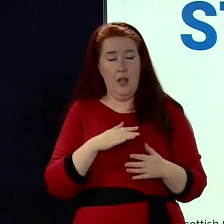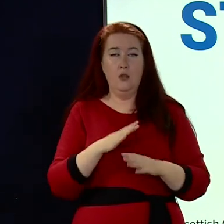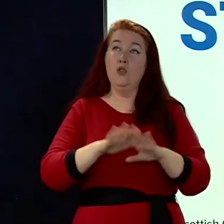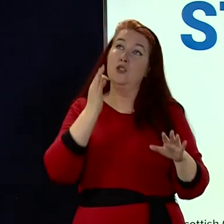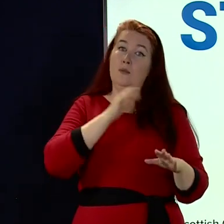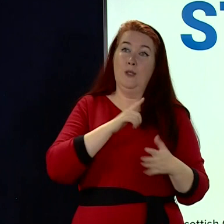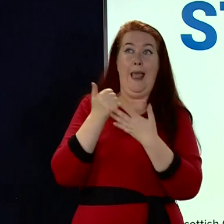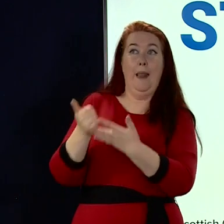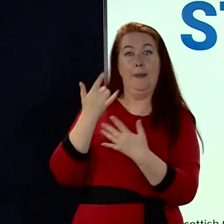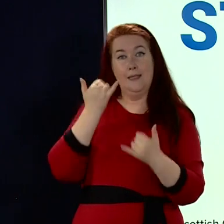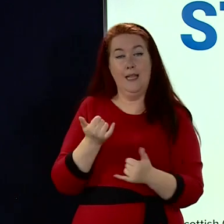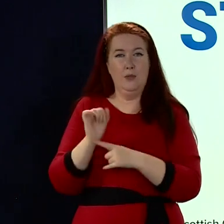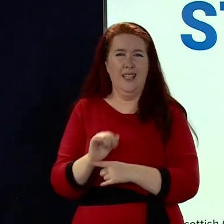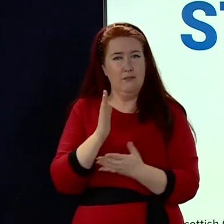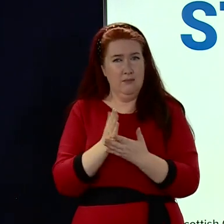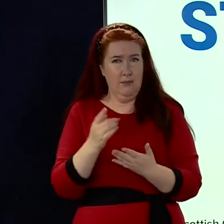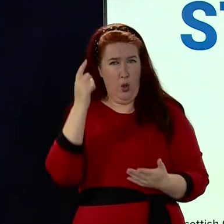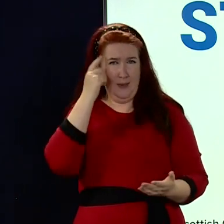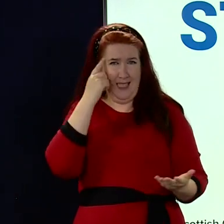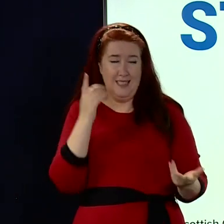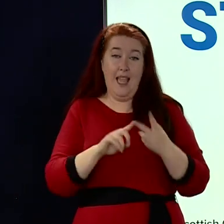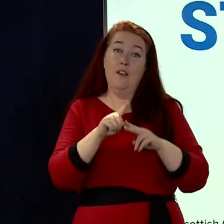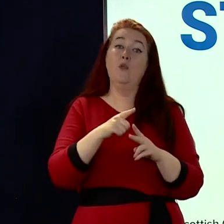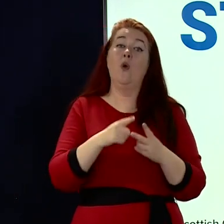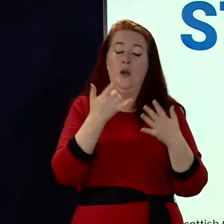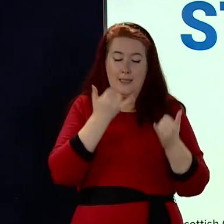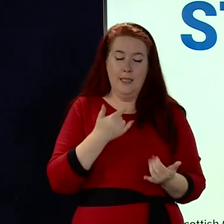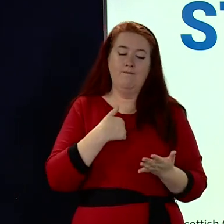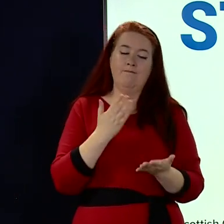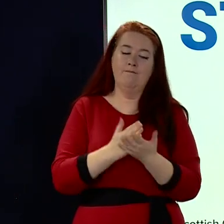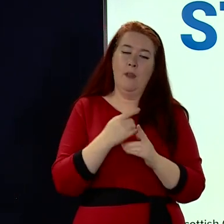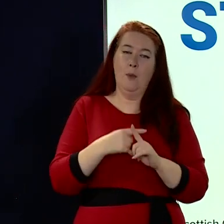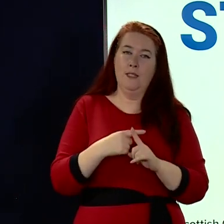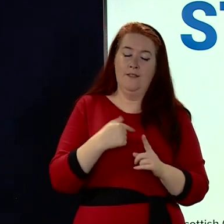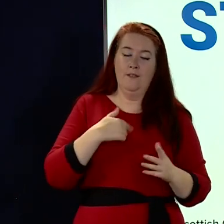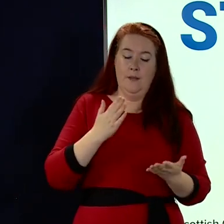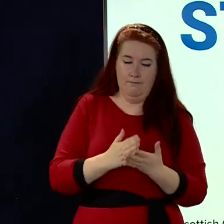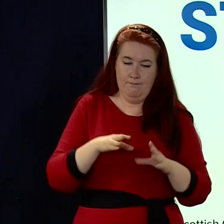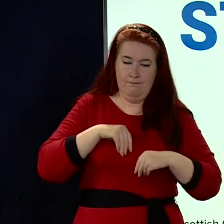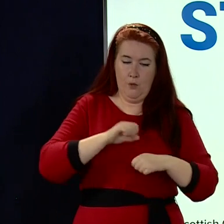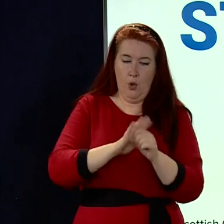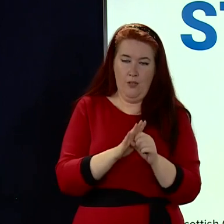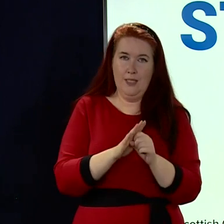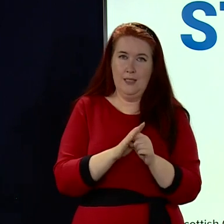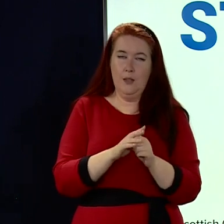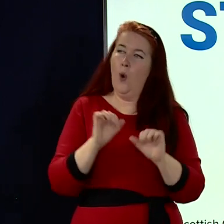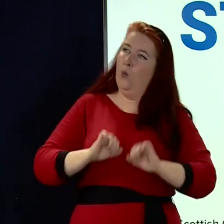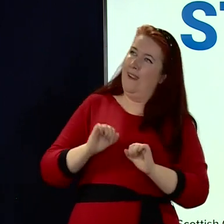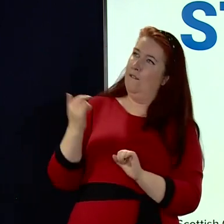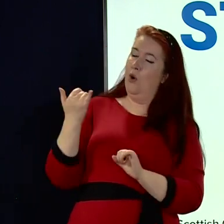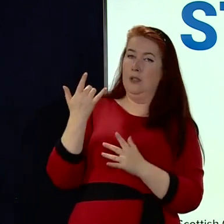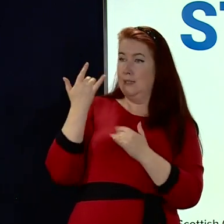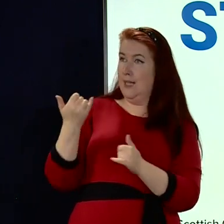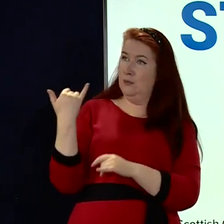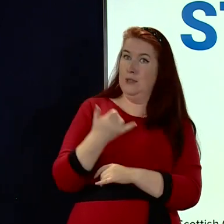Test and Protect, but it's common sense. If you test positive and you know you have been in close contact with another individual, you don't have to wait for Test and Protect